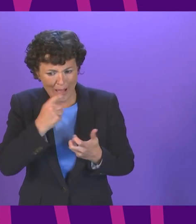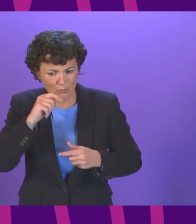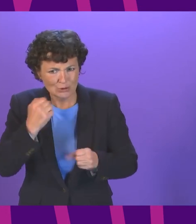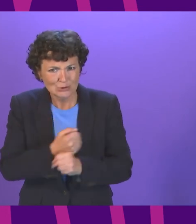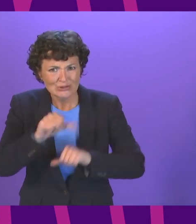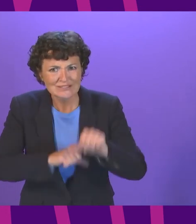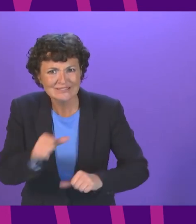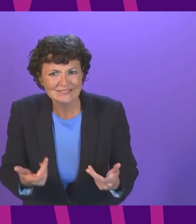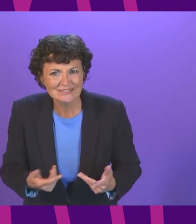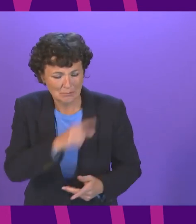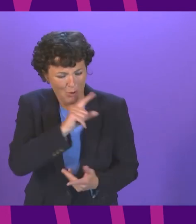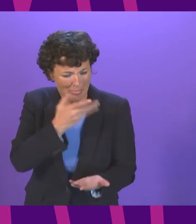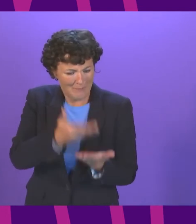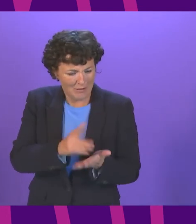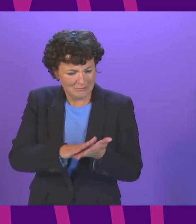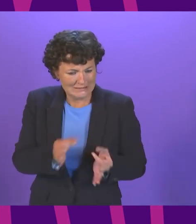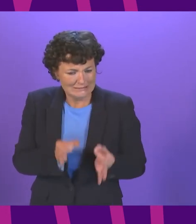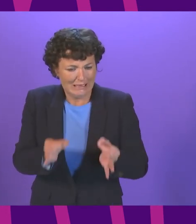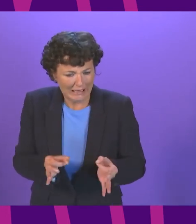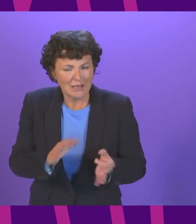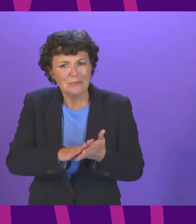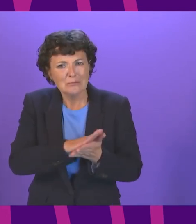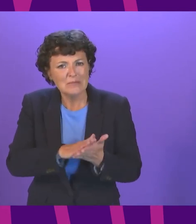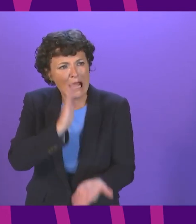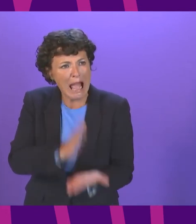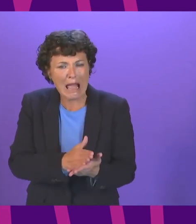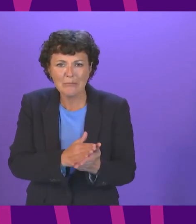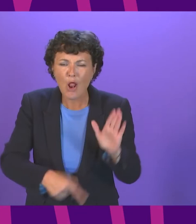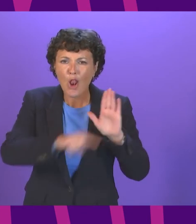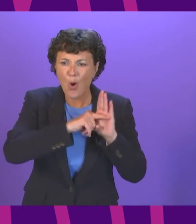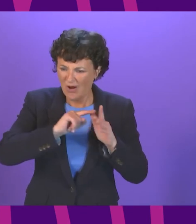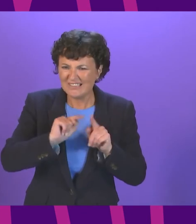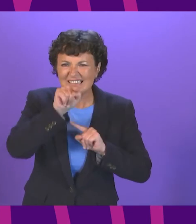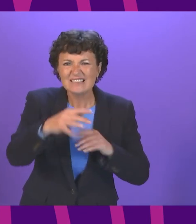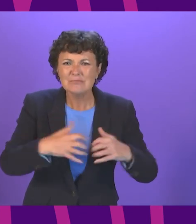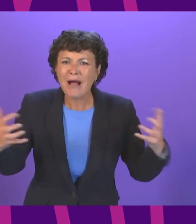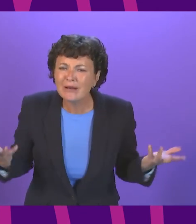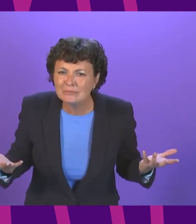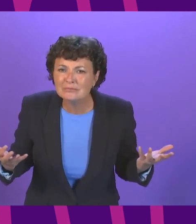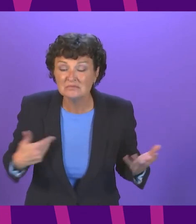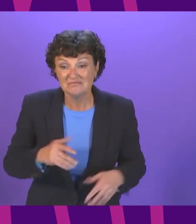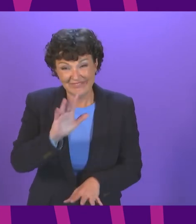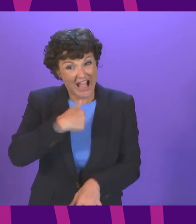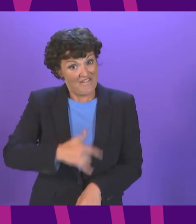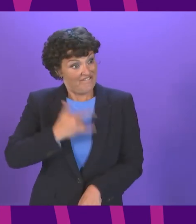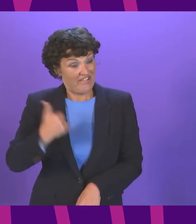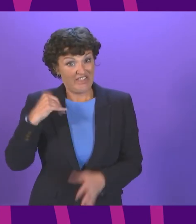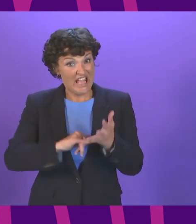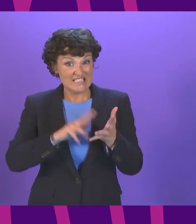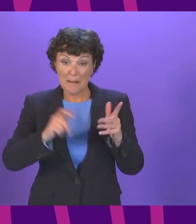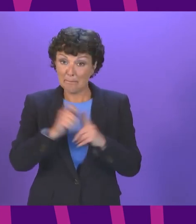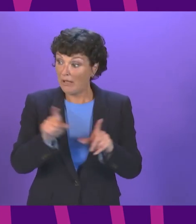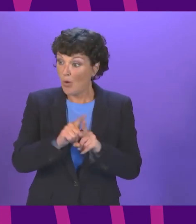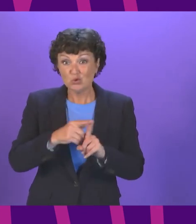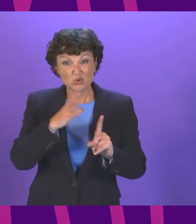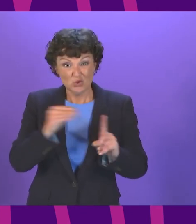pushed into the next session of parliament and of course the SNP entends throughout the chance to legislate for a